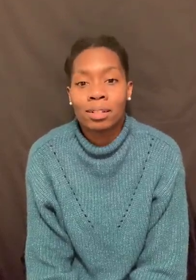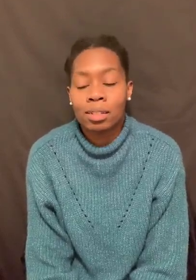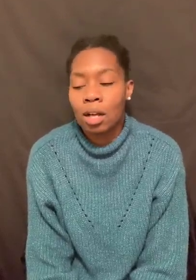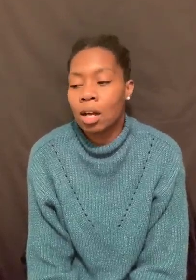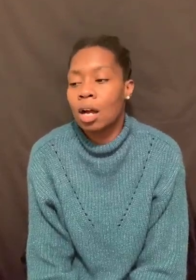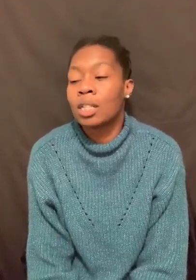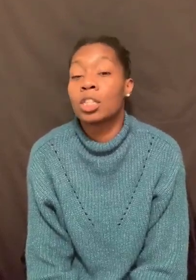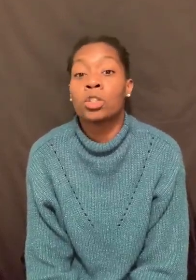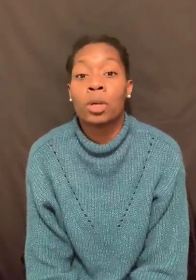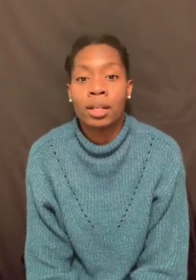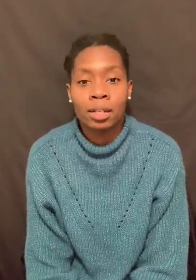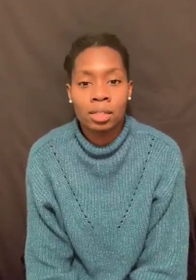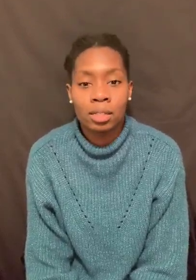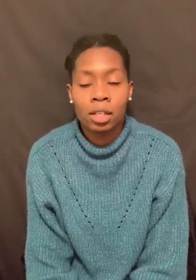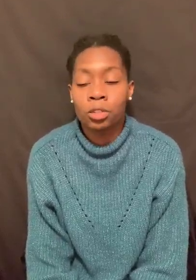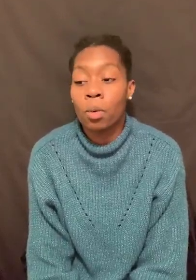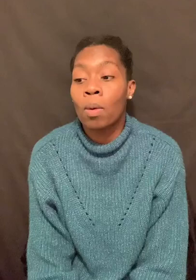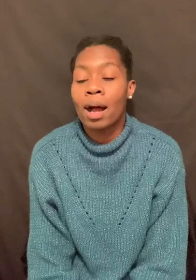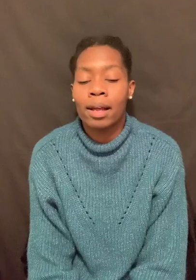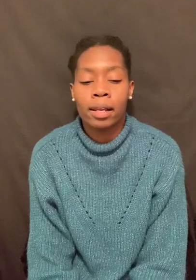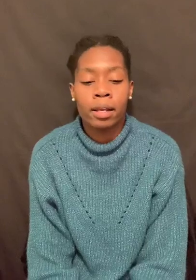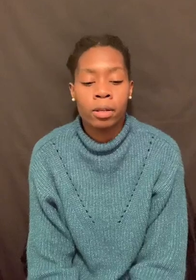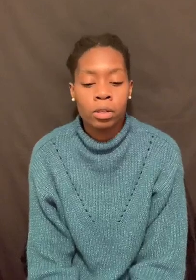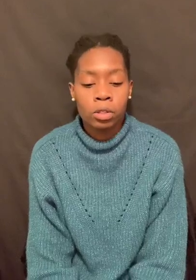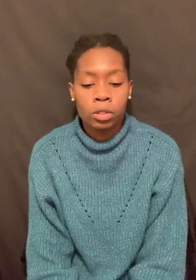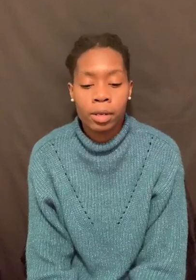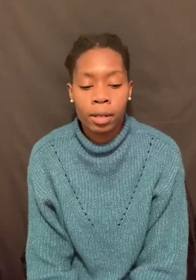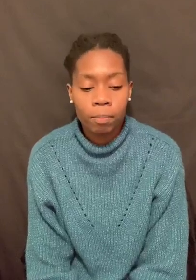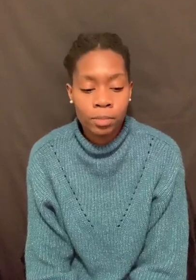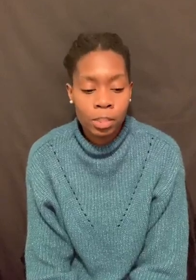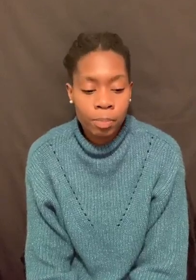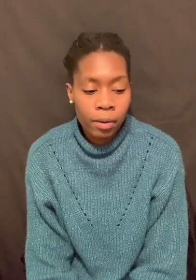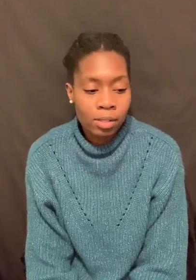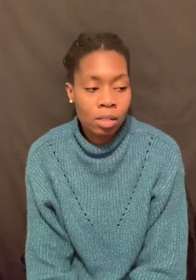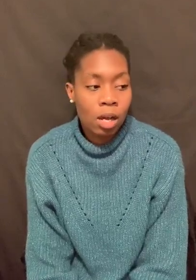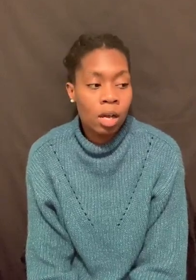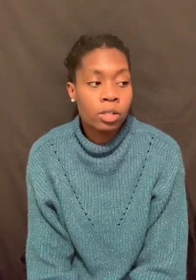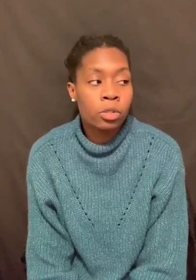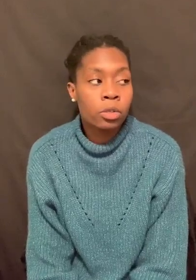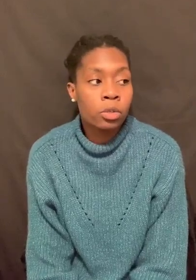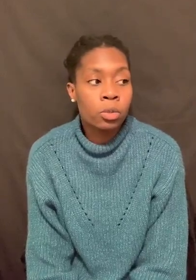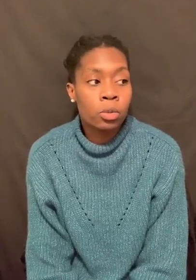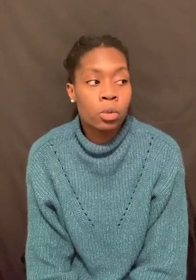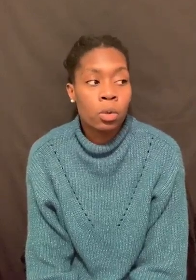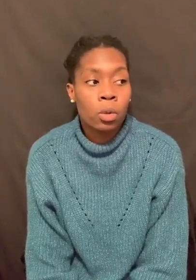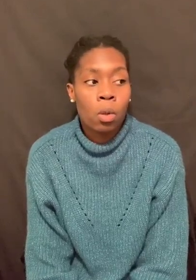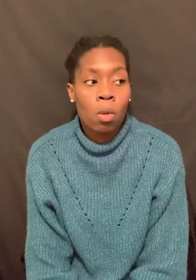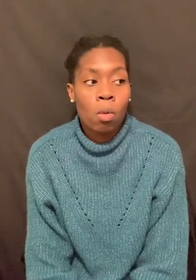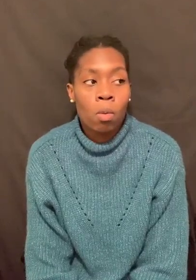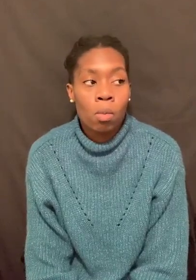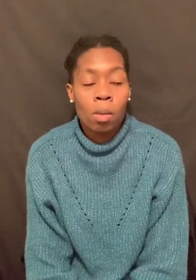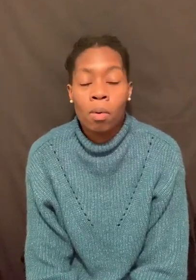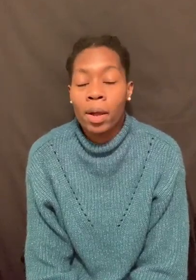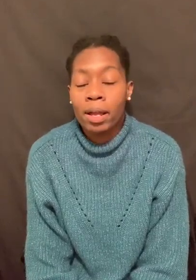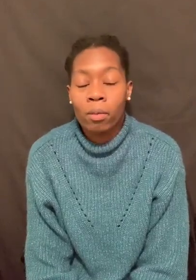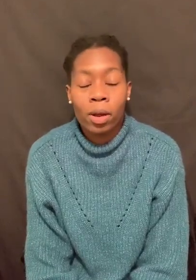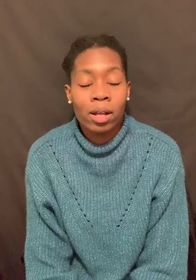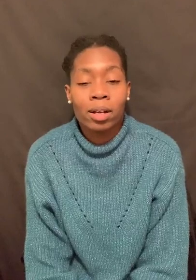unto drunkenness. They drink wine. They drink spirits unto a point where